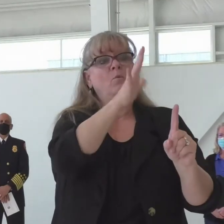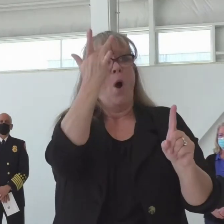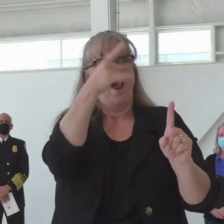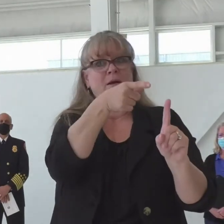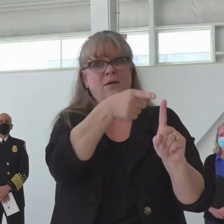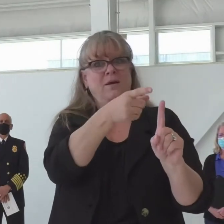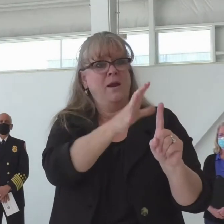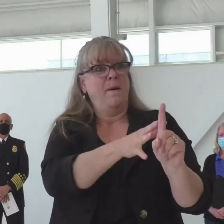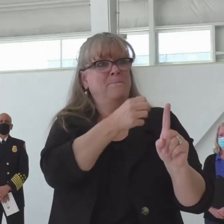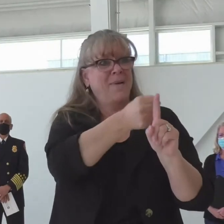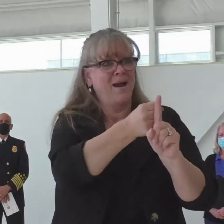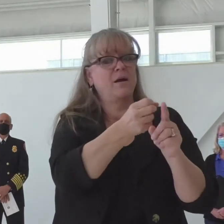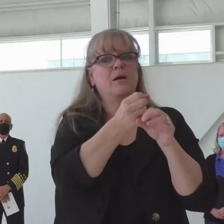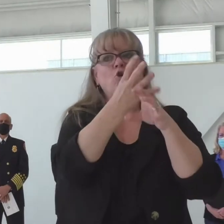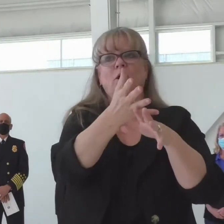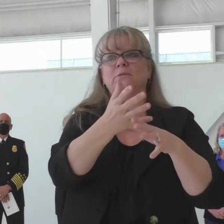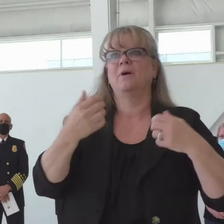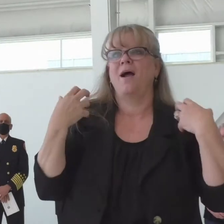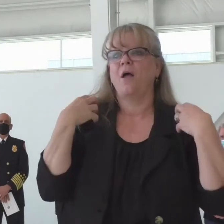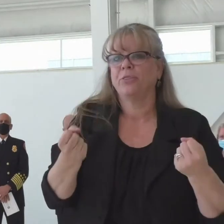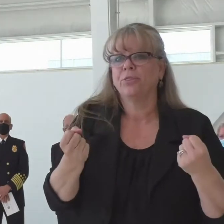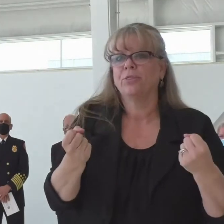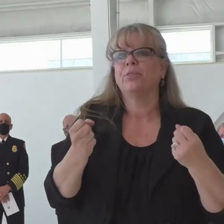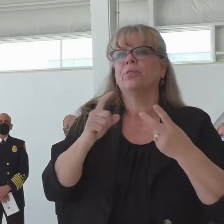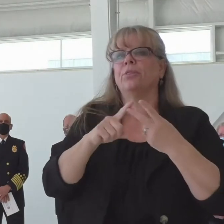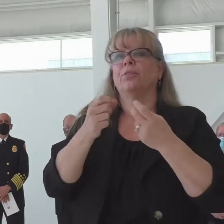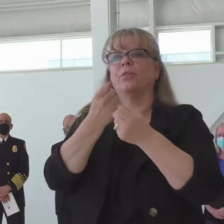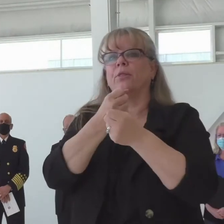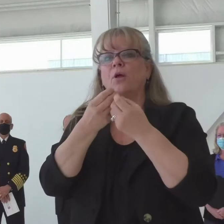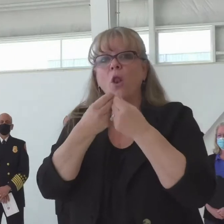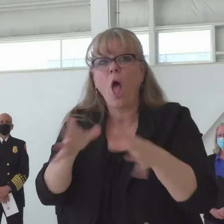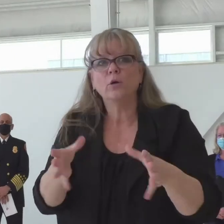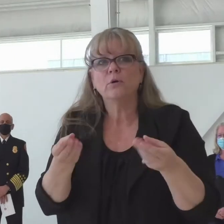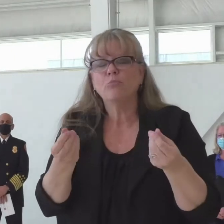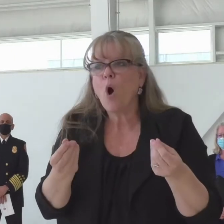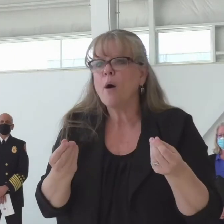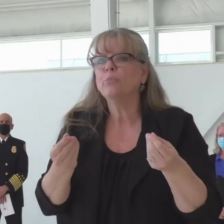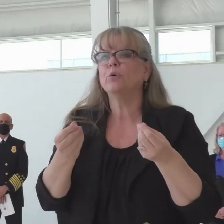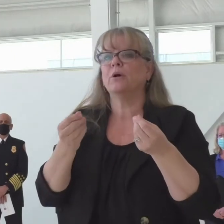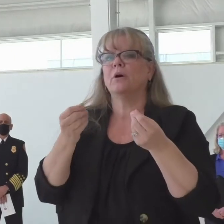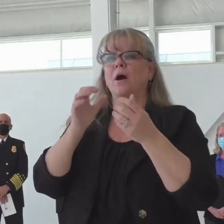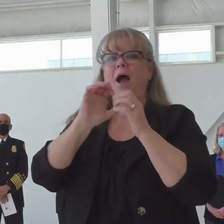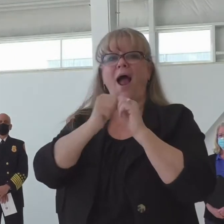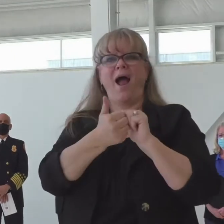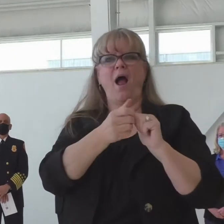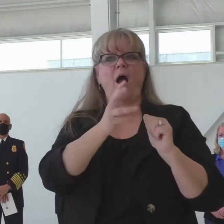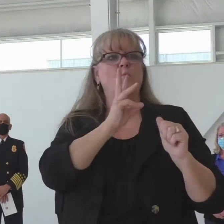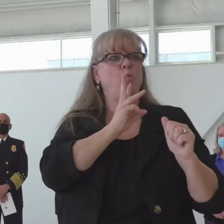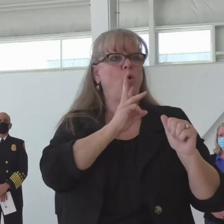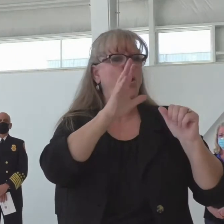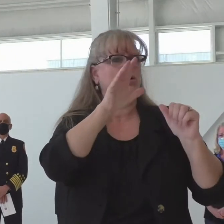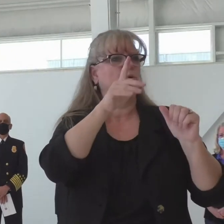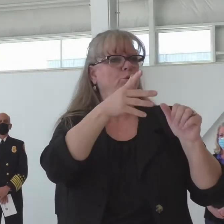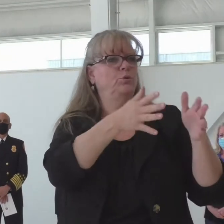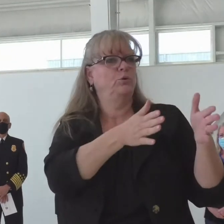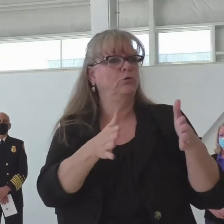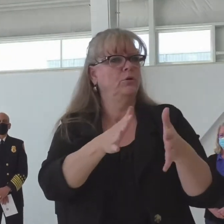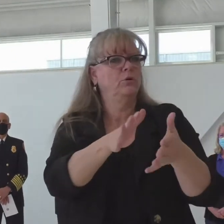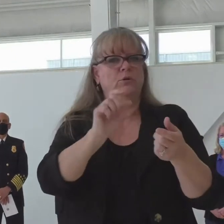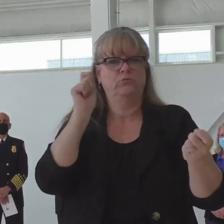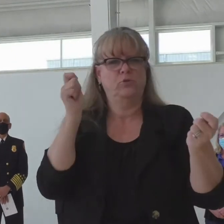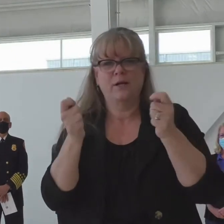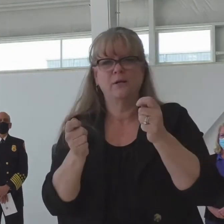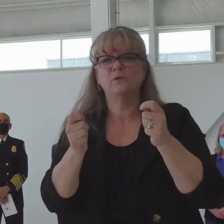loss of life, property, watershed destruction, recovery costs. The longer these events occur, the